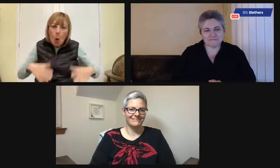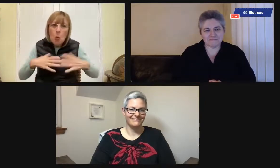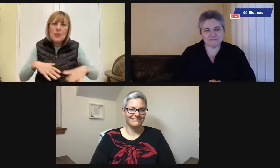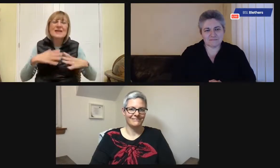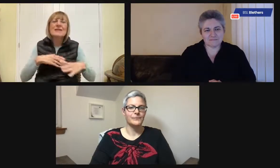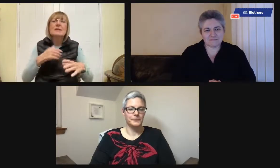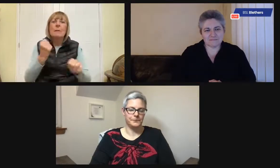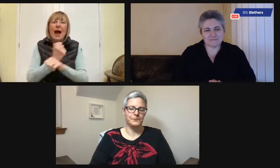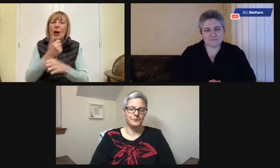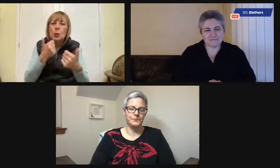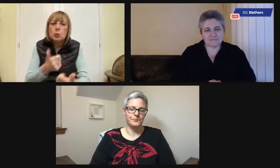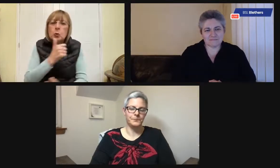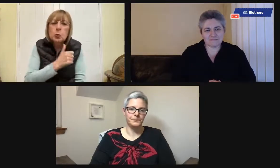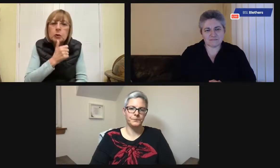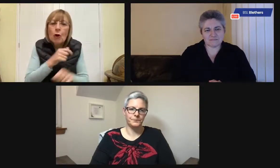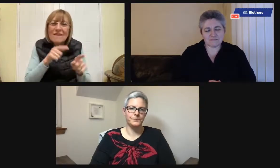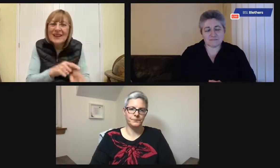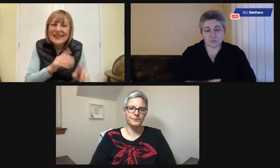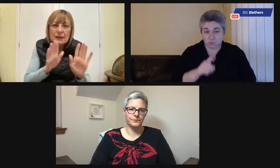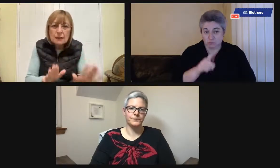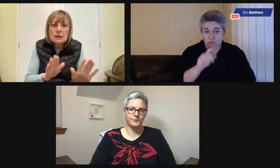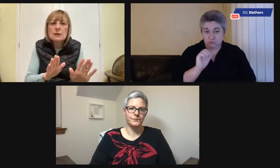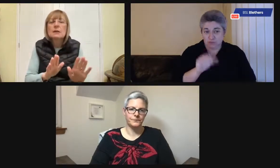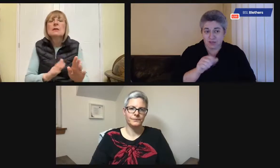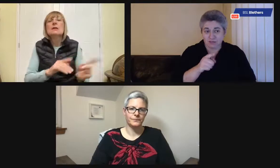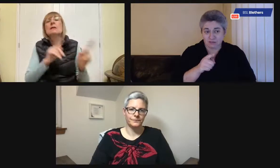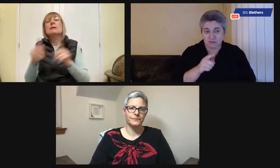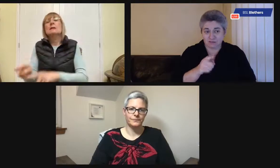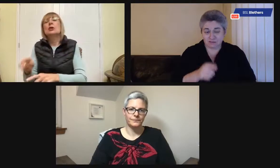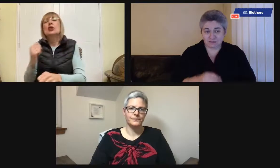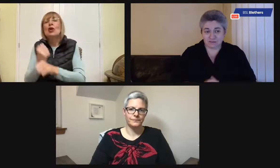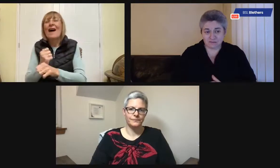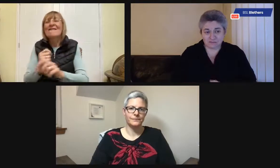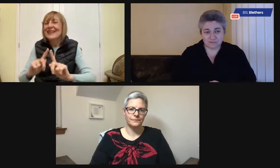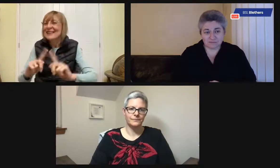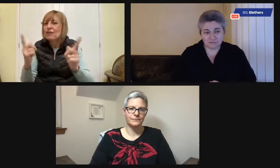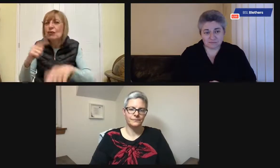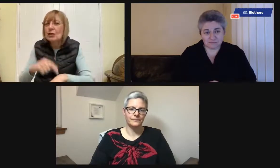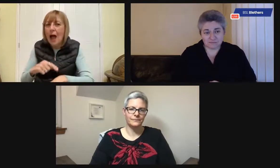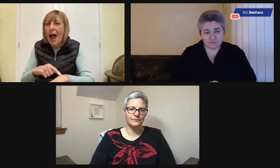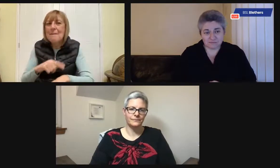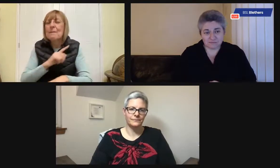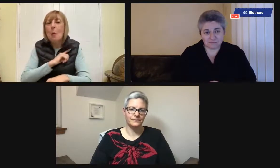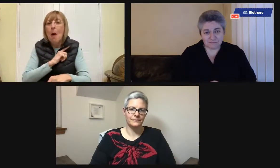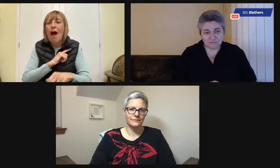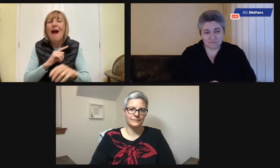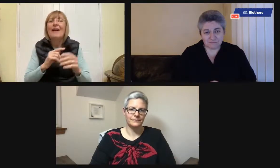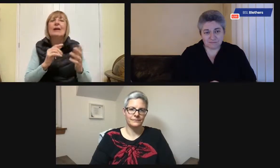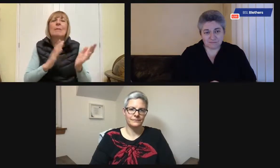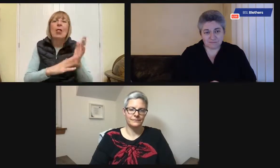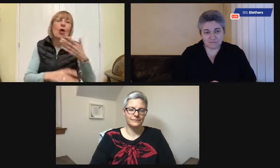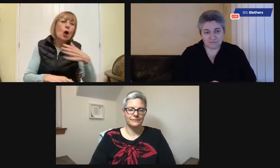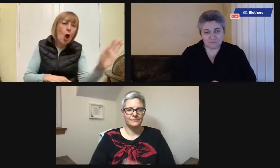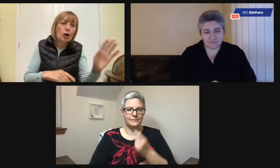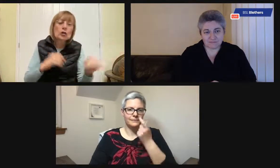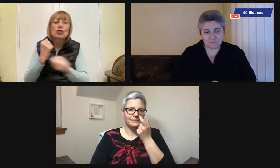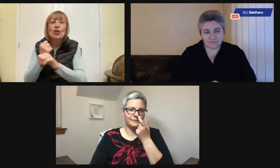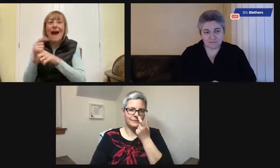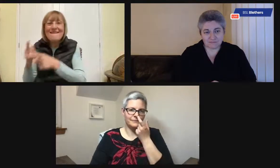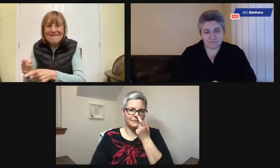to her. So reducing the number of clothes meant that she was making good use of fixed outfits. Now with Geoff, it was